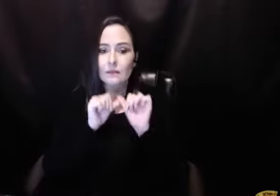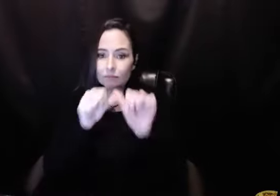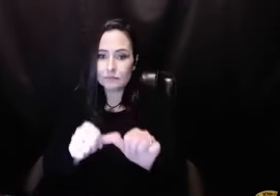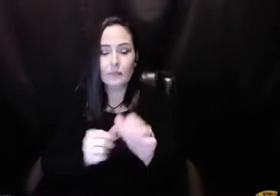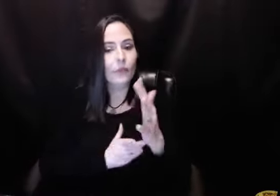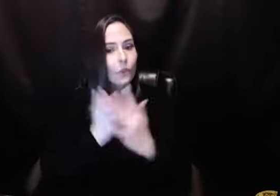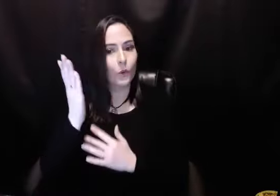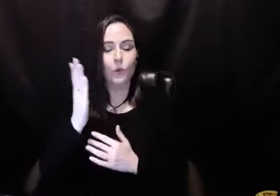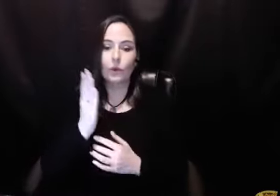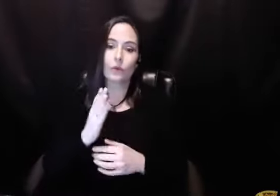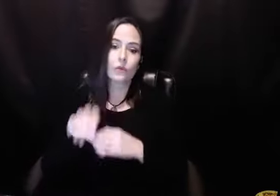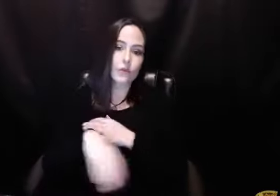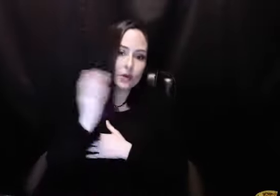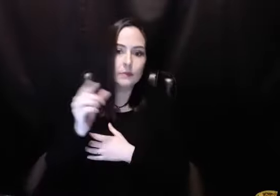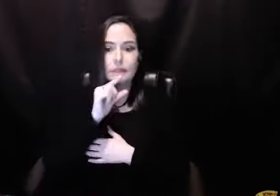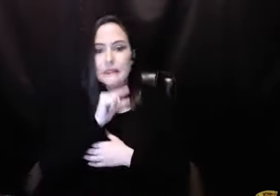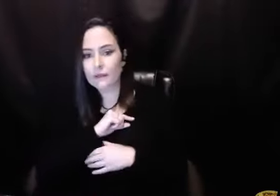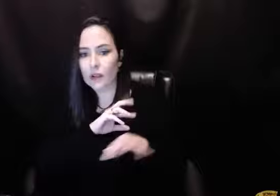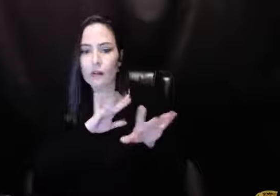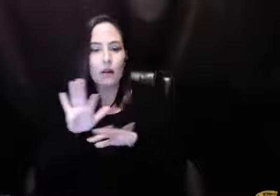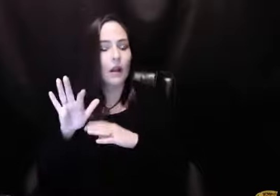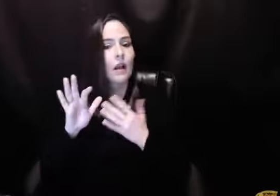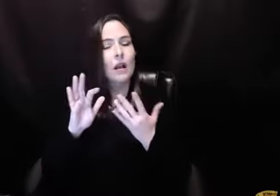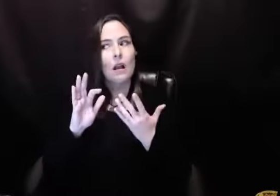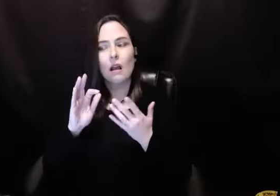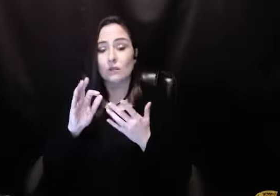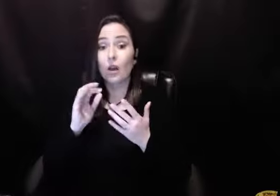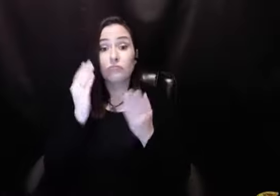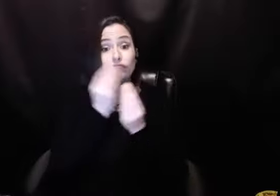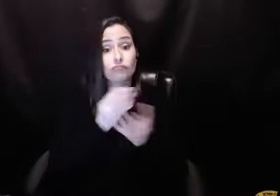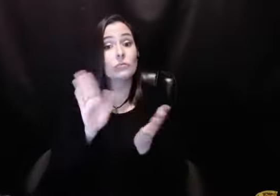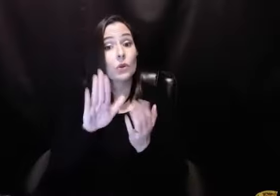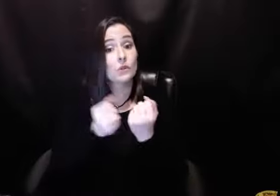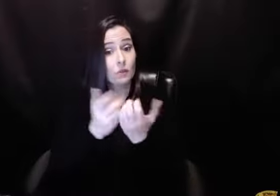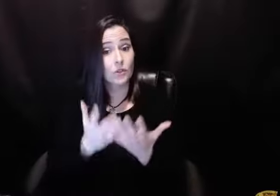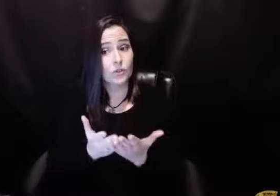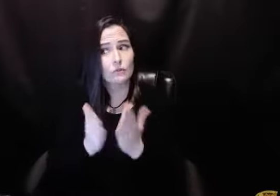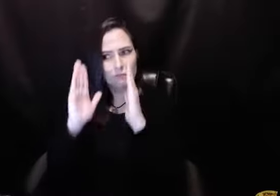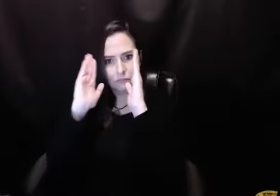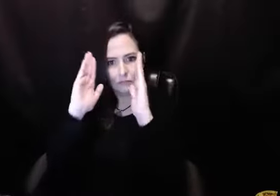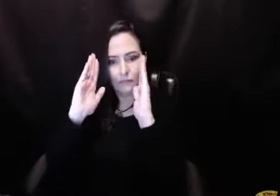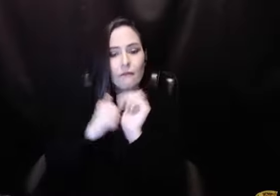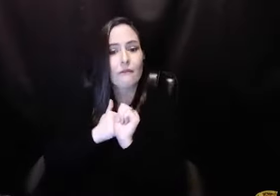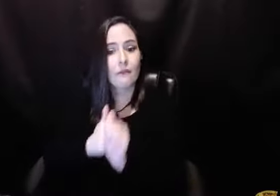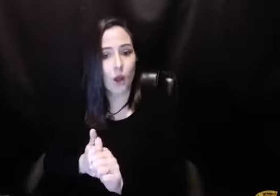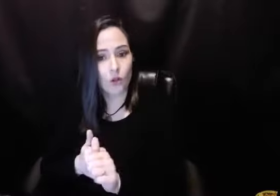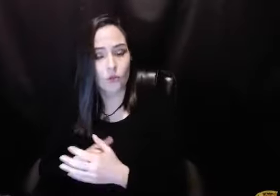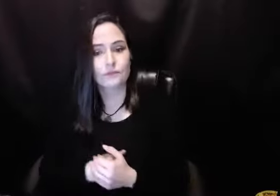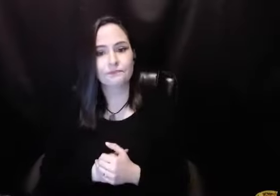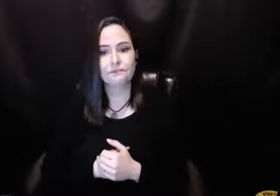the holidays. It's beautiful. And so, that's kind of one of the things that I would encourage people to do is listen. Listen to the